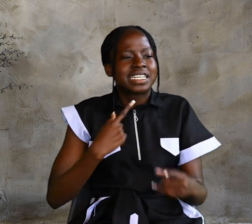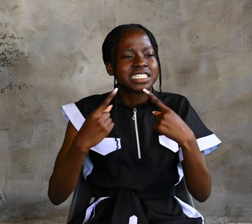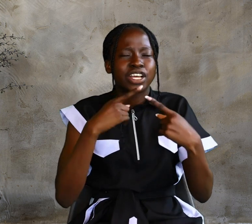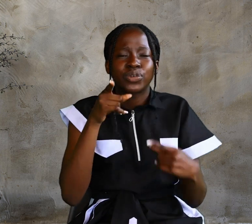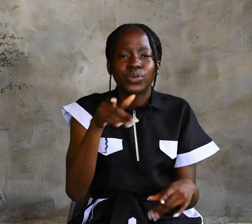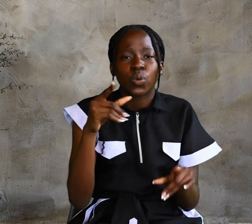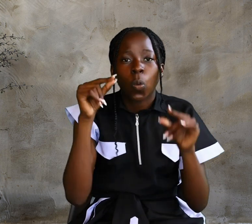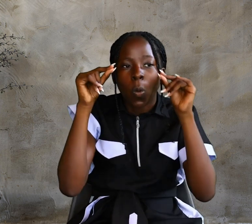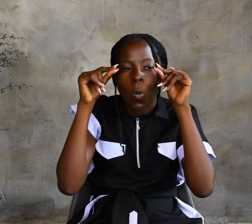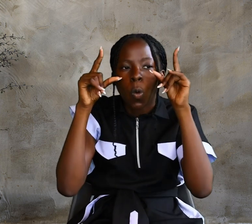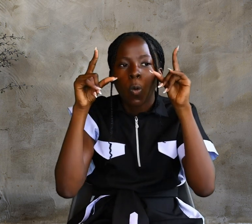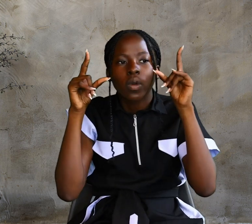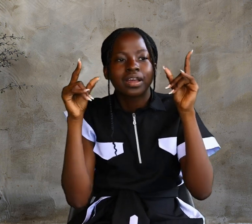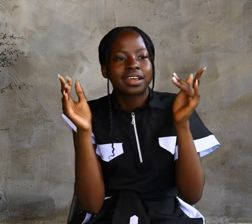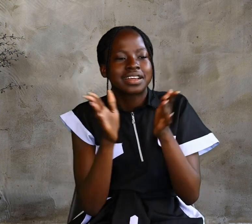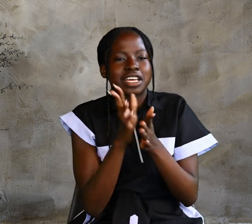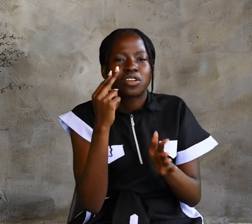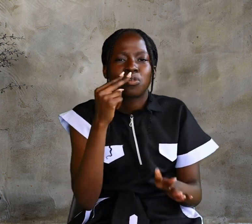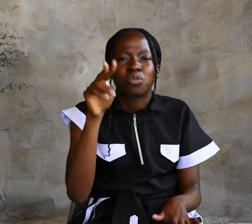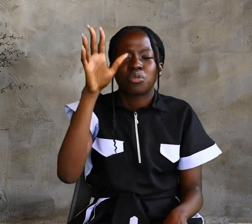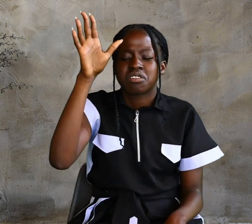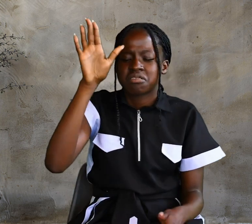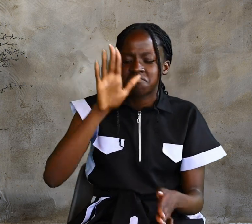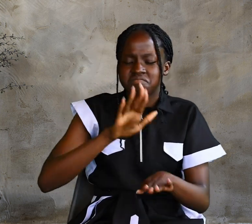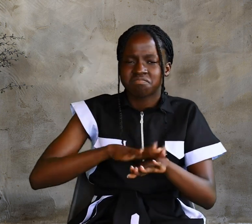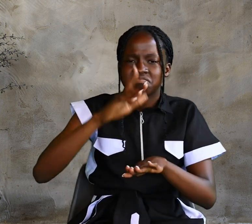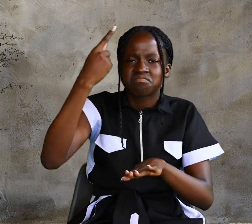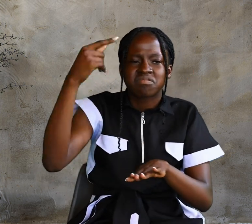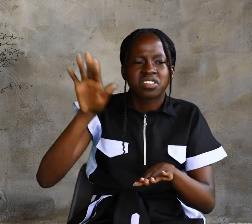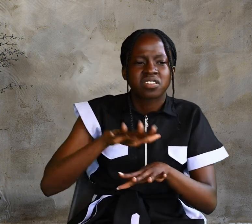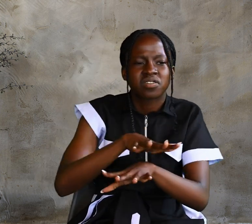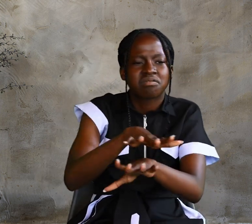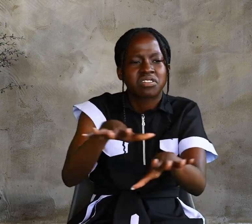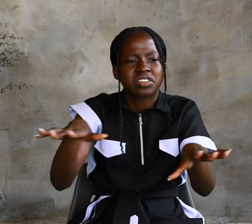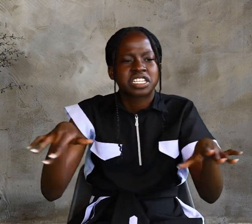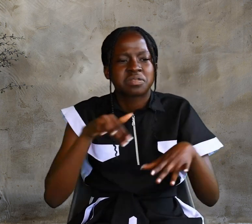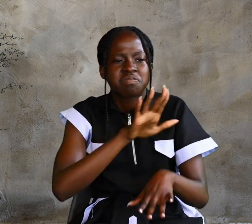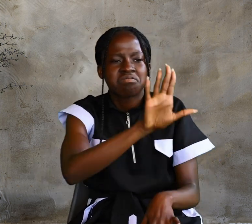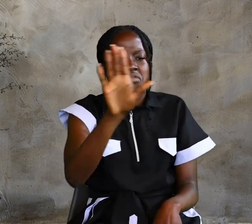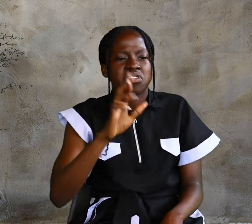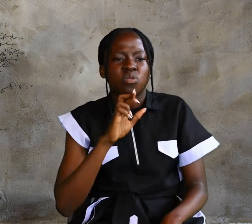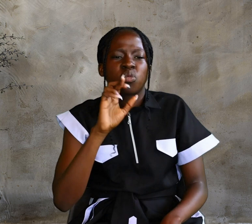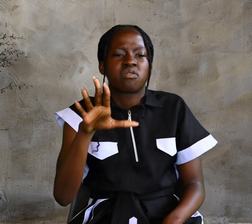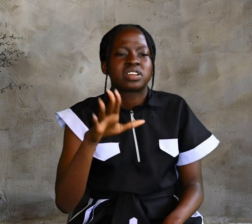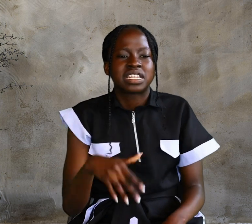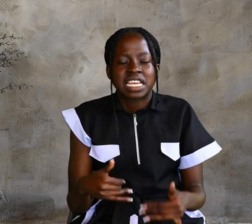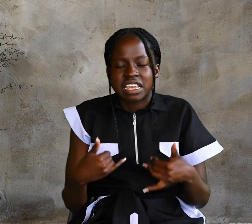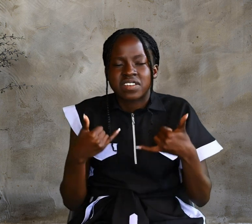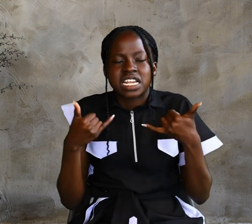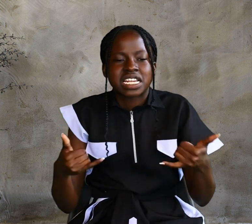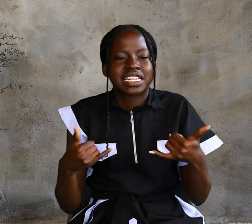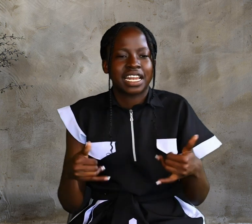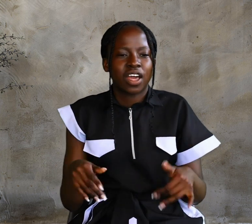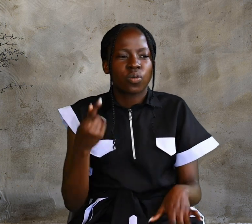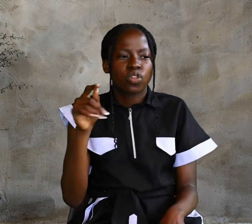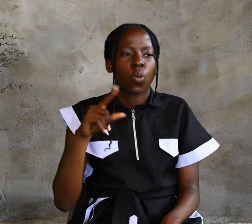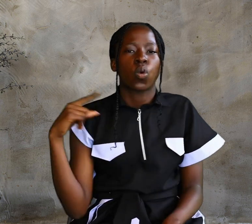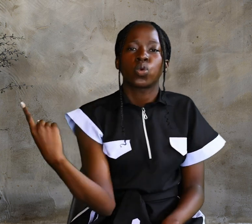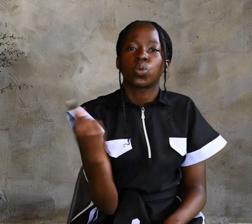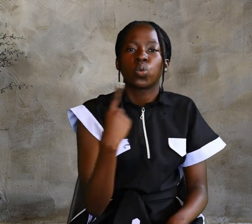and look at the fields. They are ripe of harvest. Even now the one who reaps draws